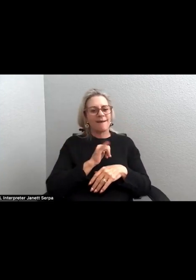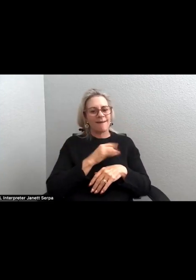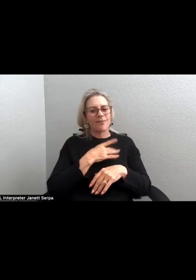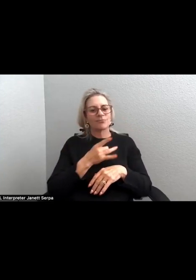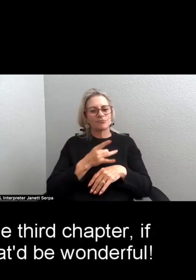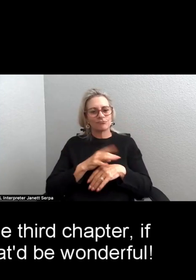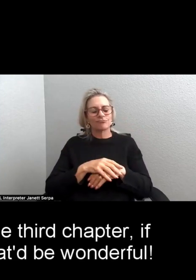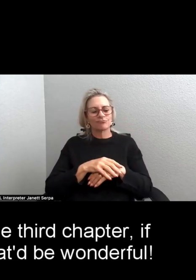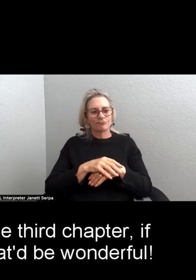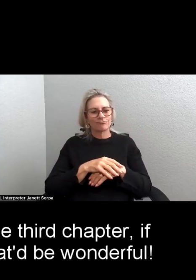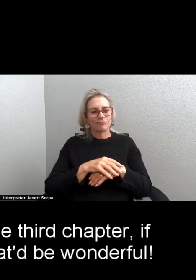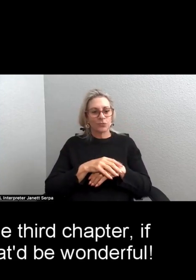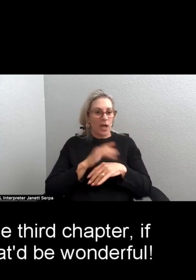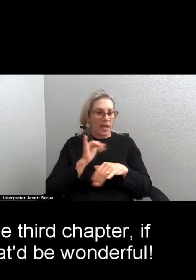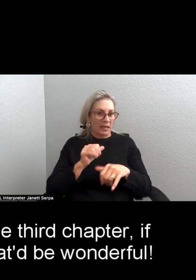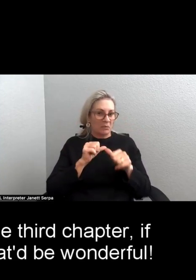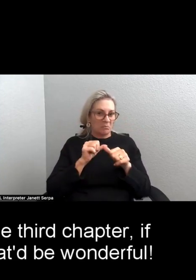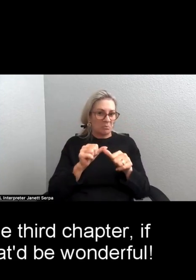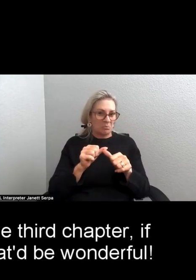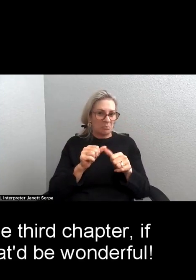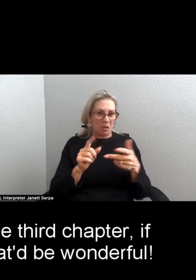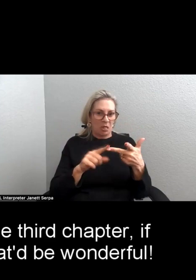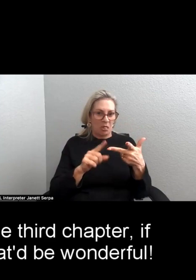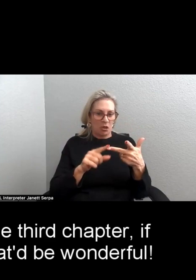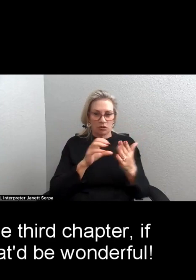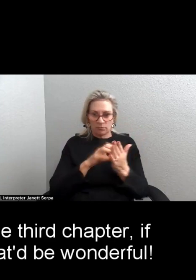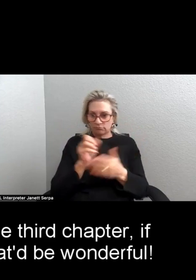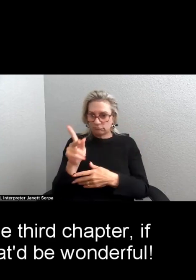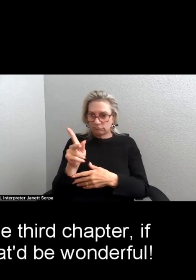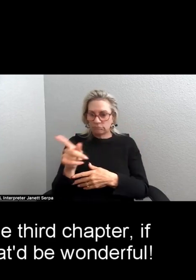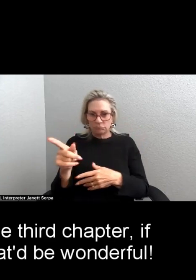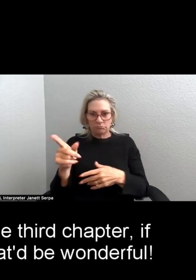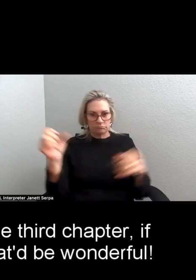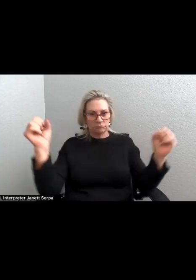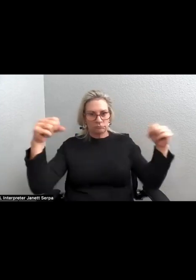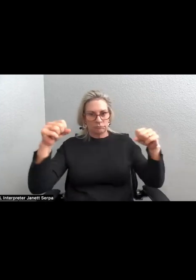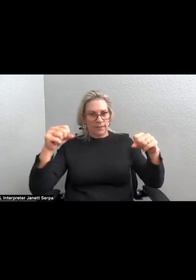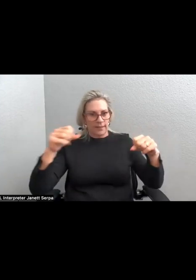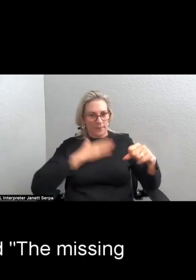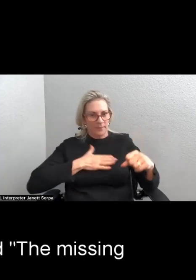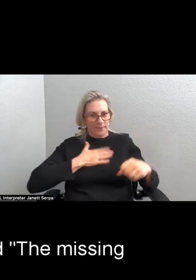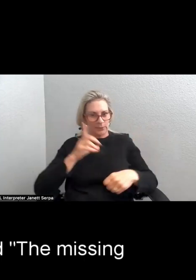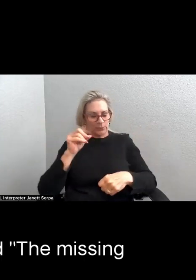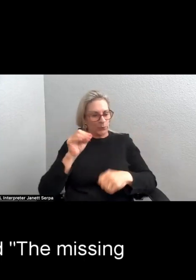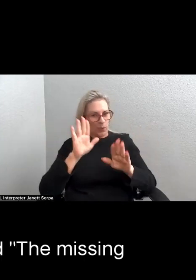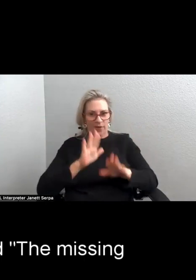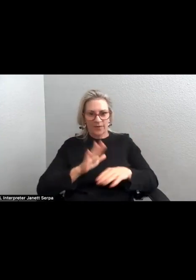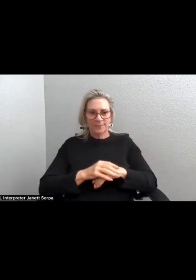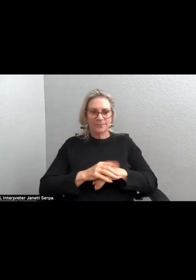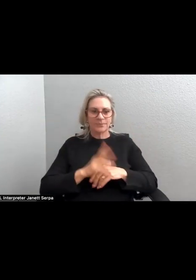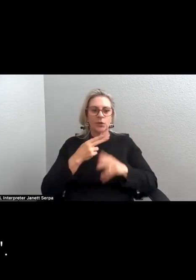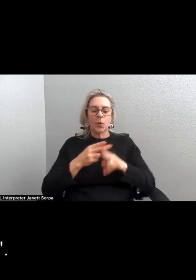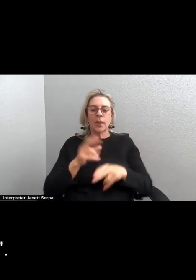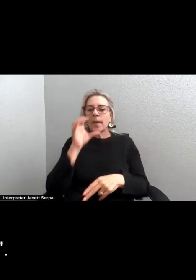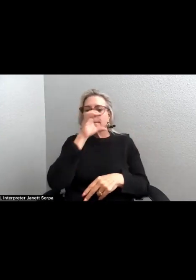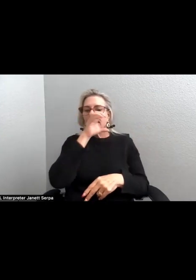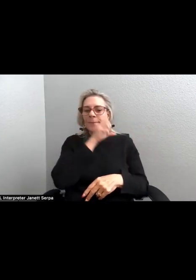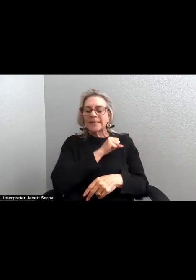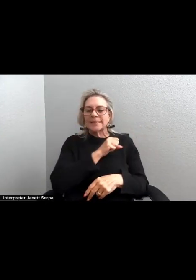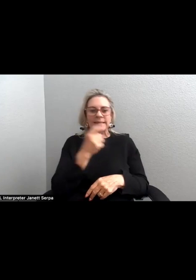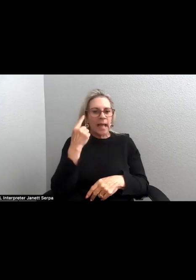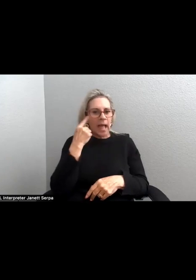I can go on to the third chapter, if that's okay. Sure, be wonderful. It's called The Missing Eye.